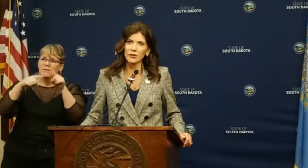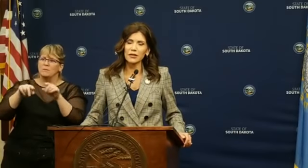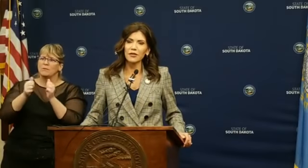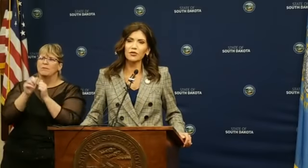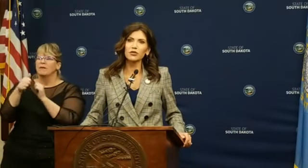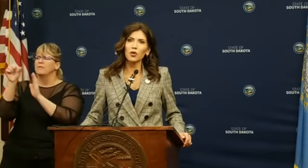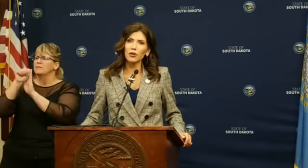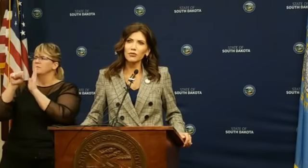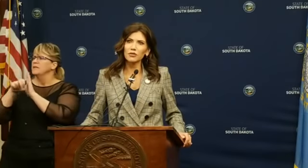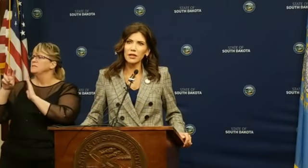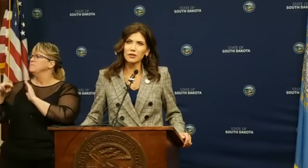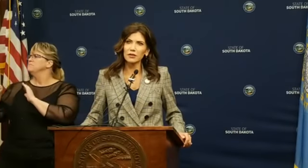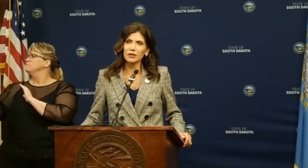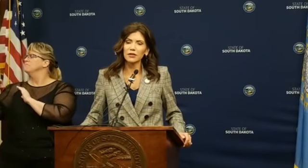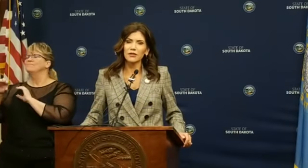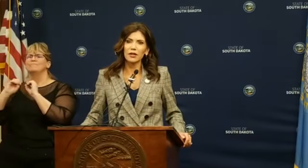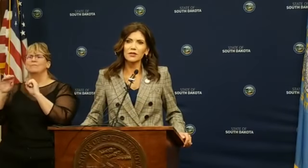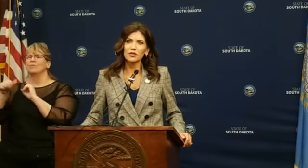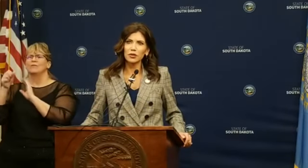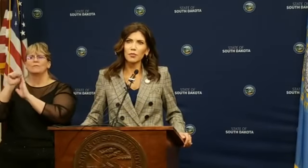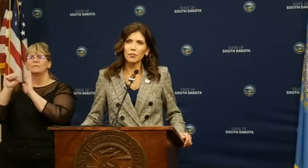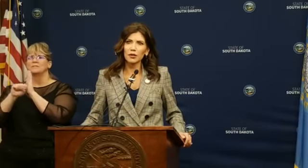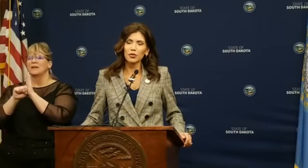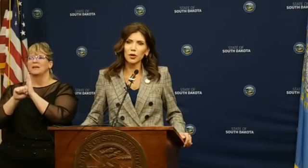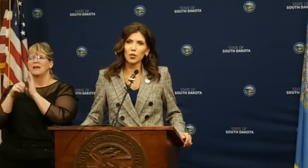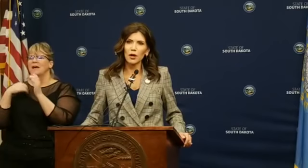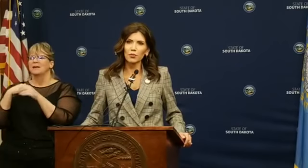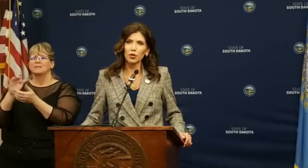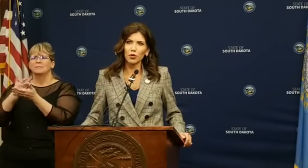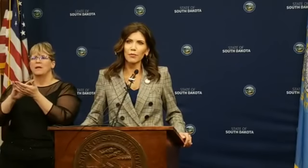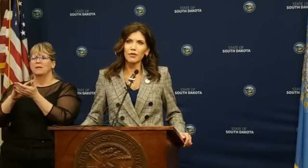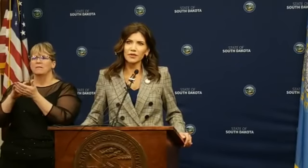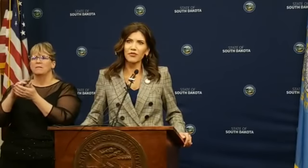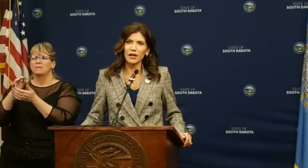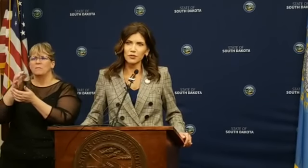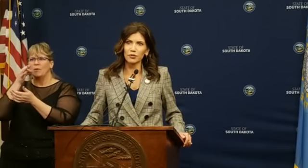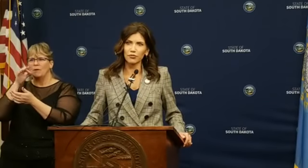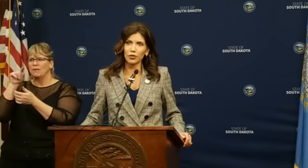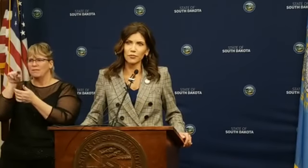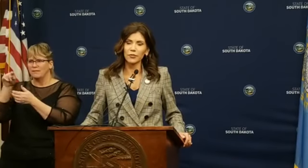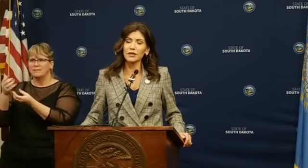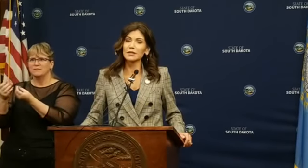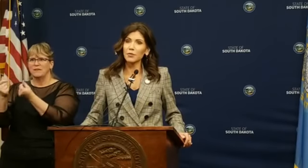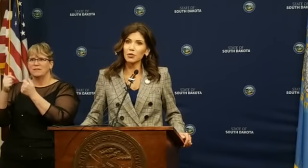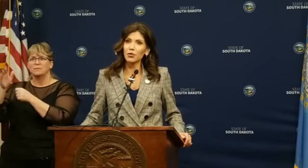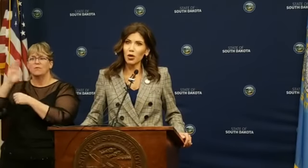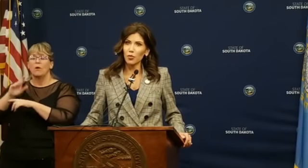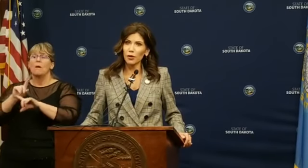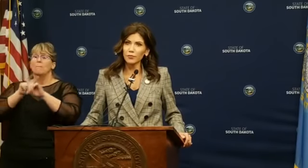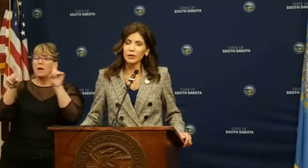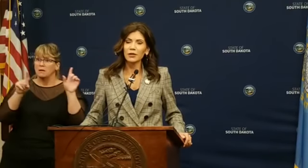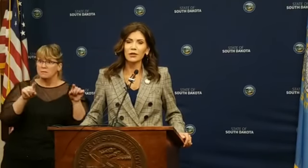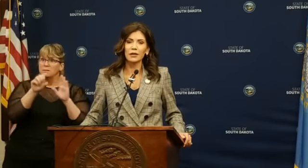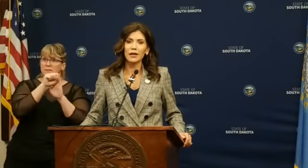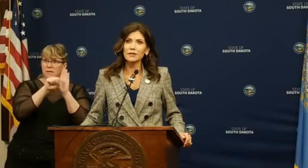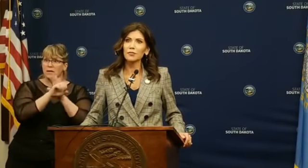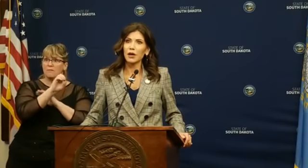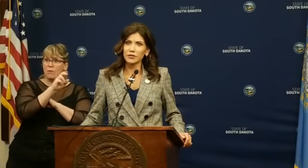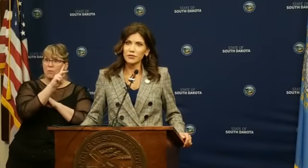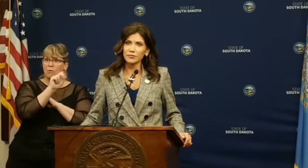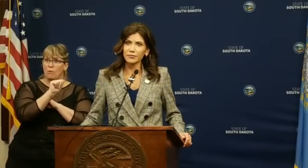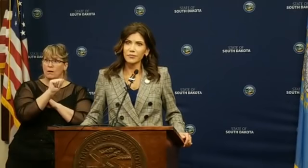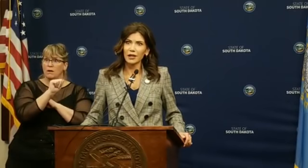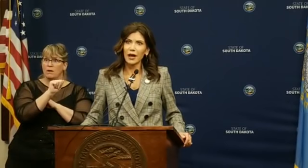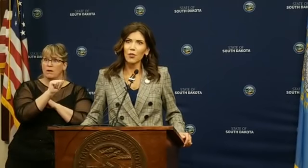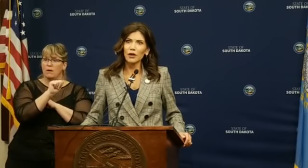other states. There's no other state that has stood up a medical marijuana program this fast before except Oklahoma, and it's